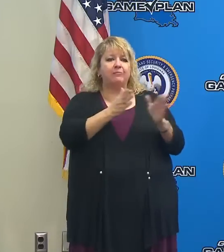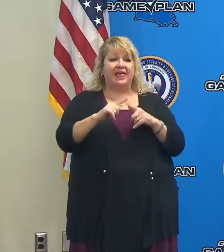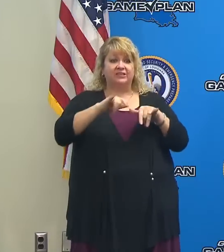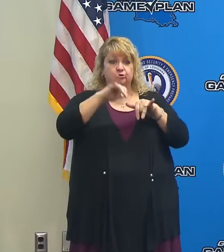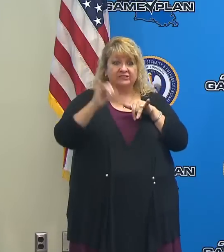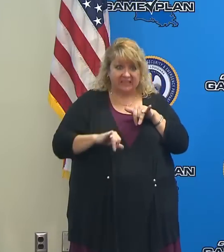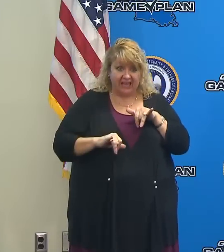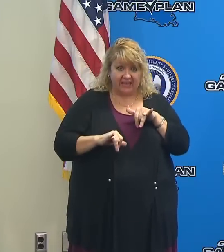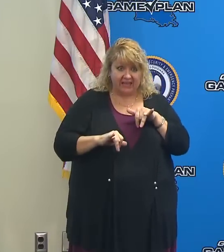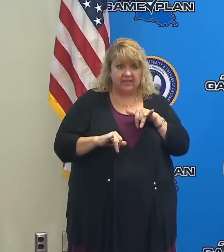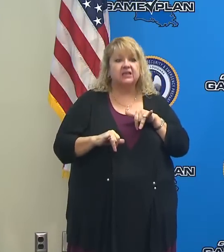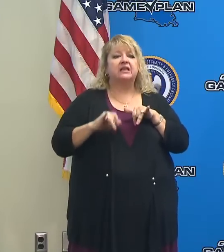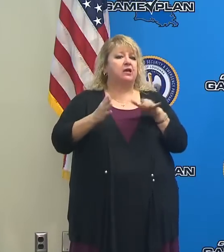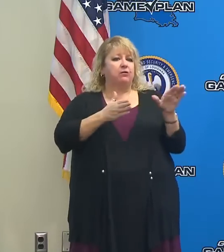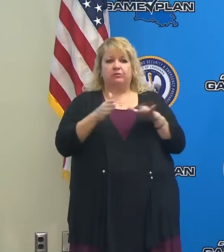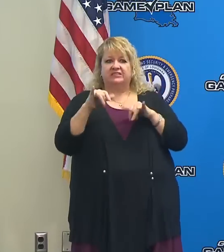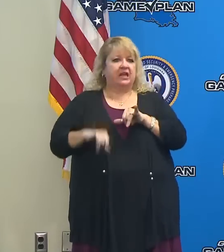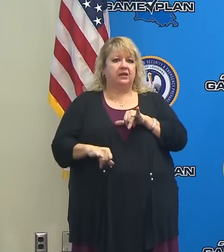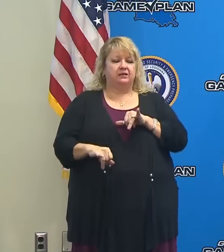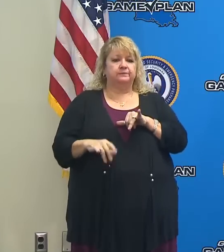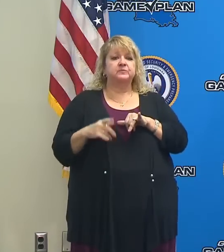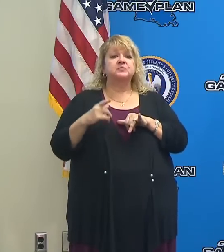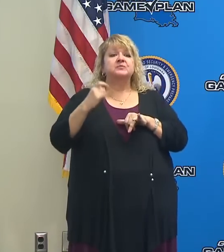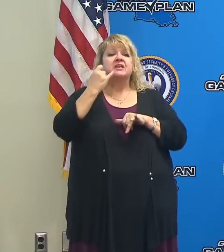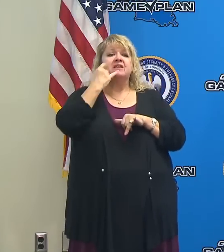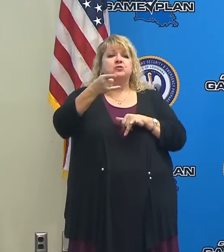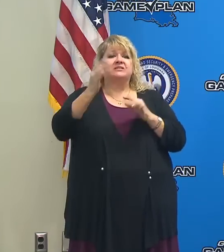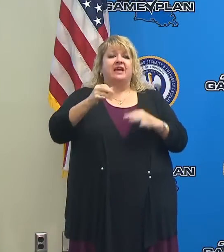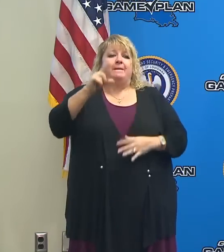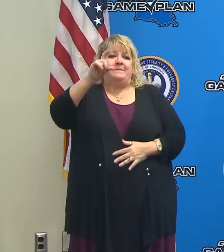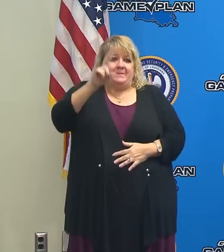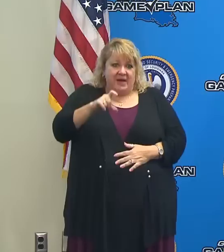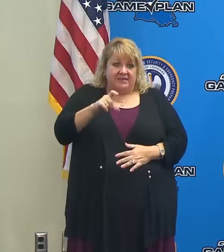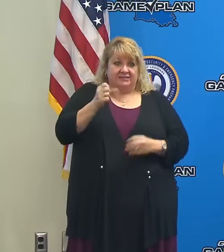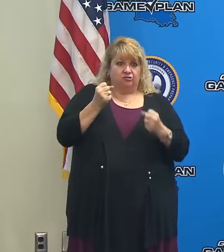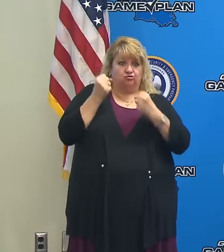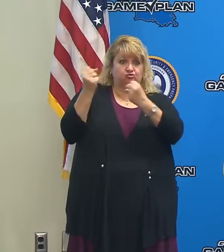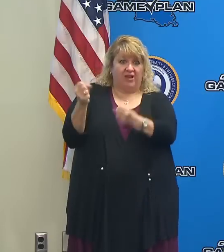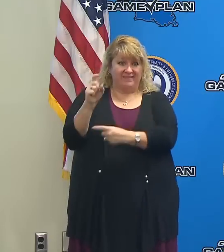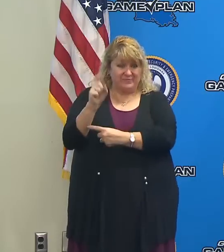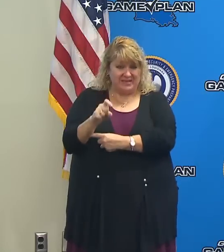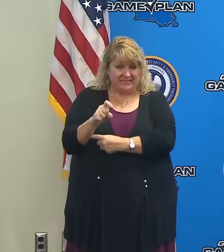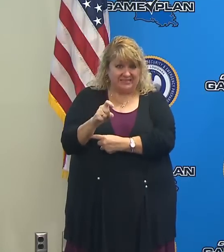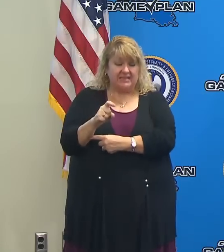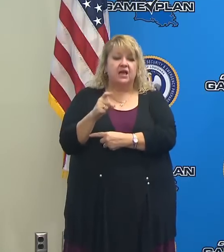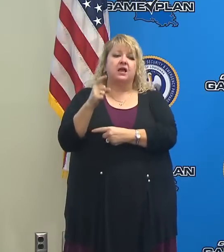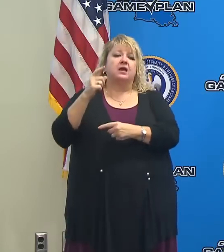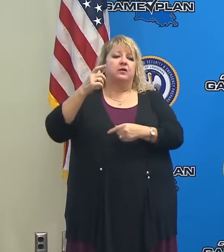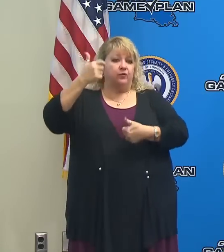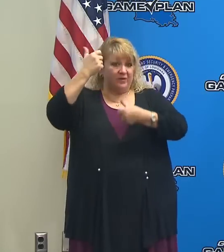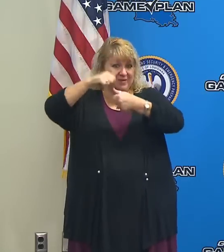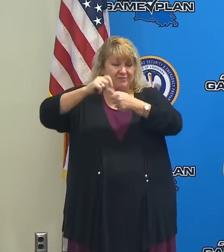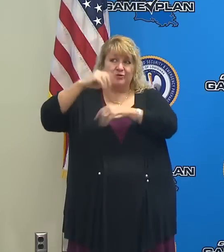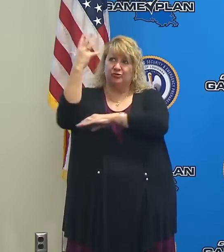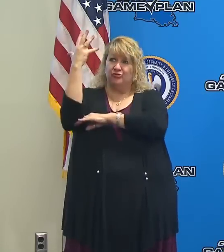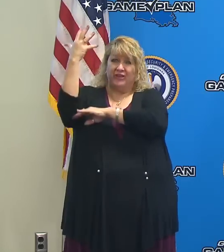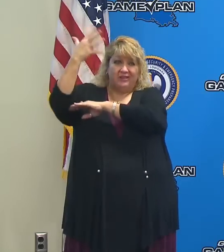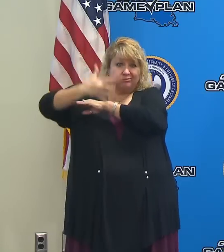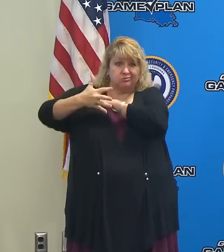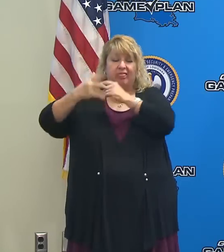absolutely have to get on the road, make sure that you are mindful of debris down power lines and flooded